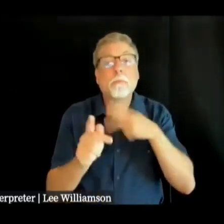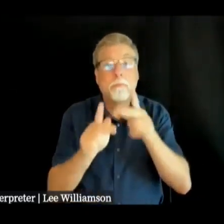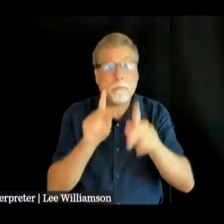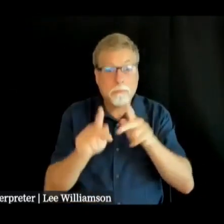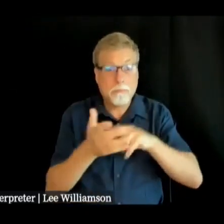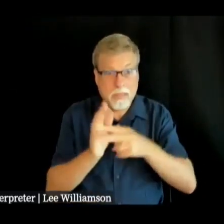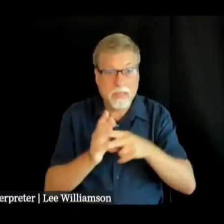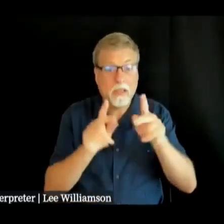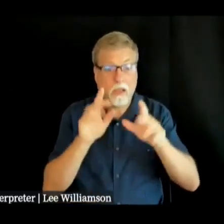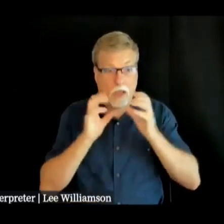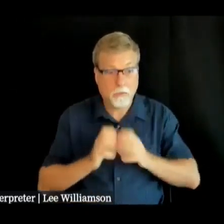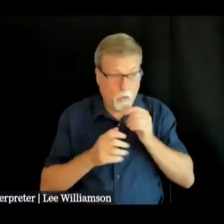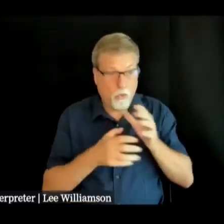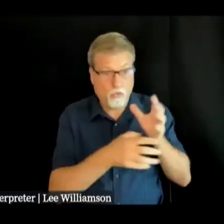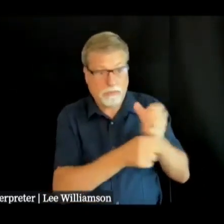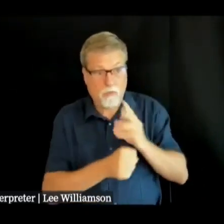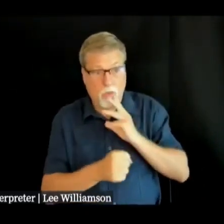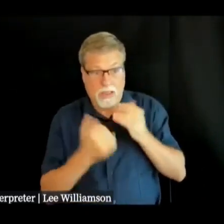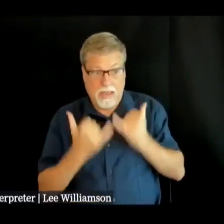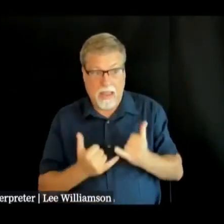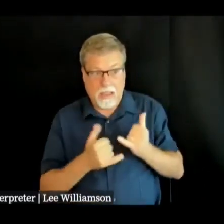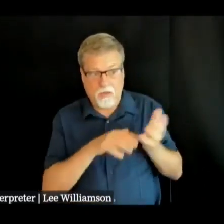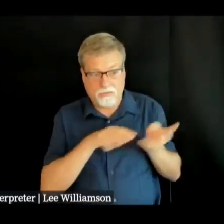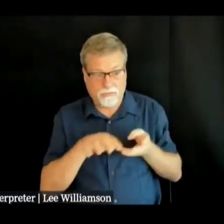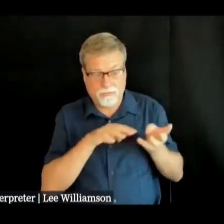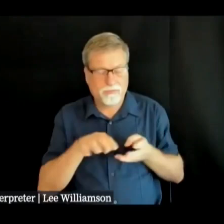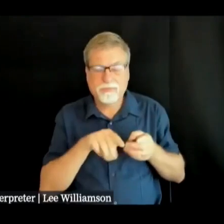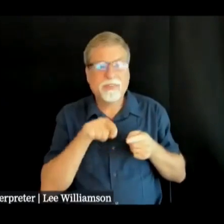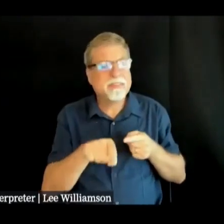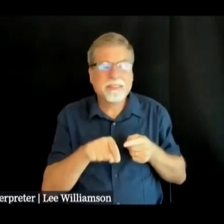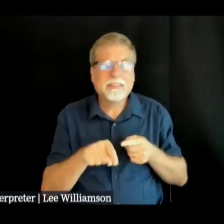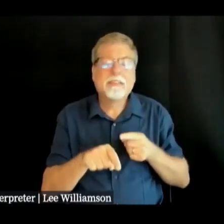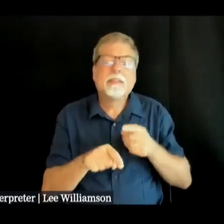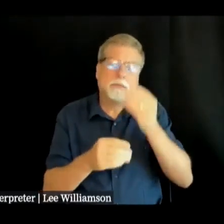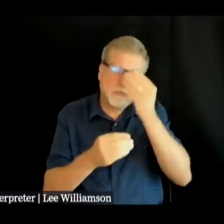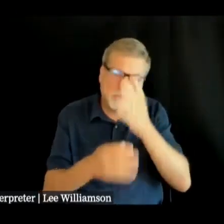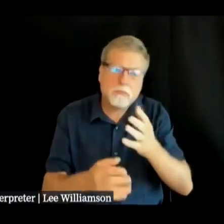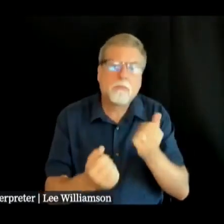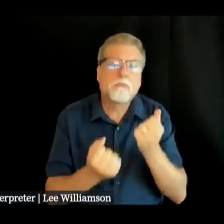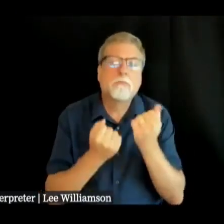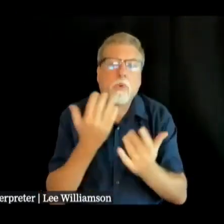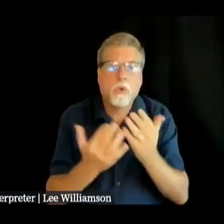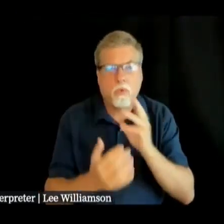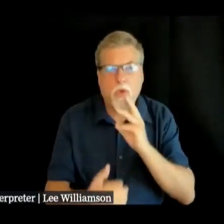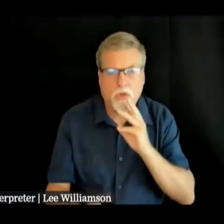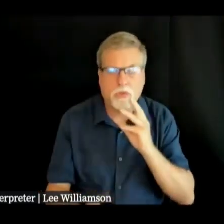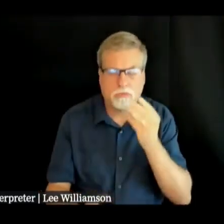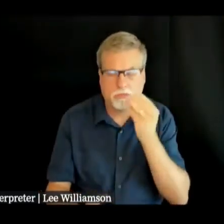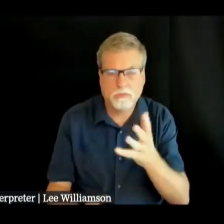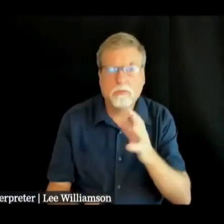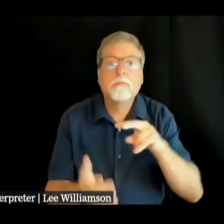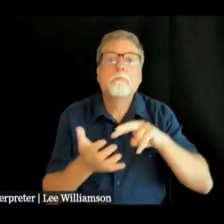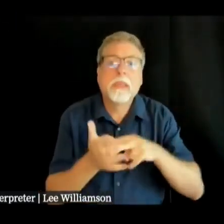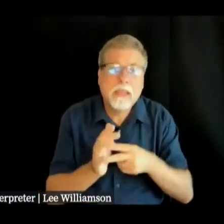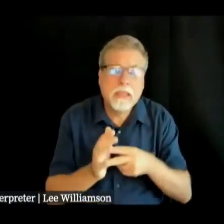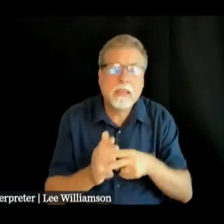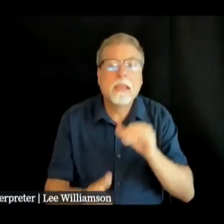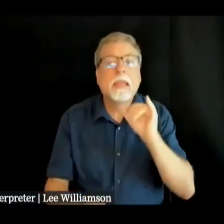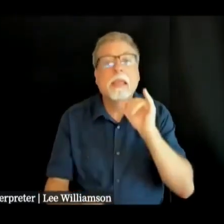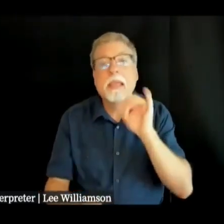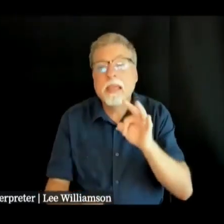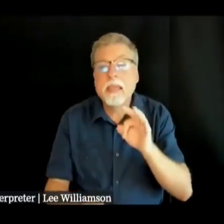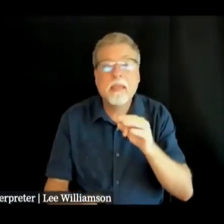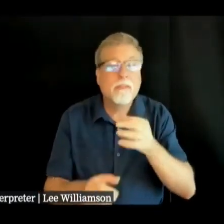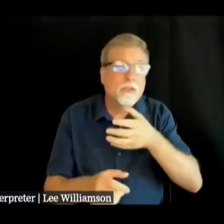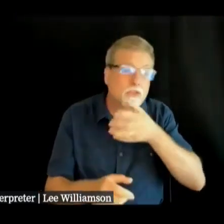future will be under a boil water notice what that means is for any kind of consumption